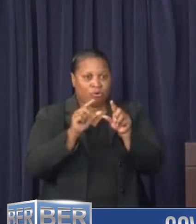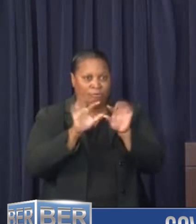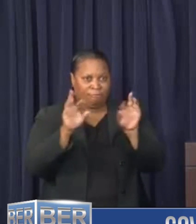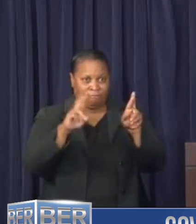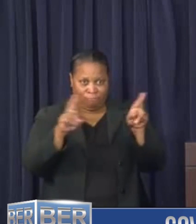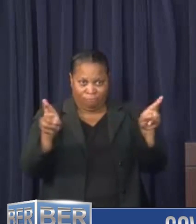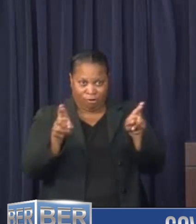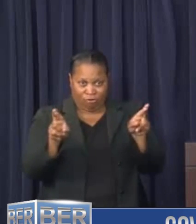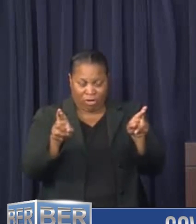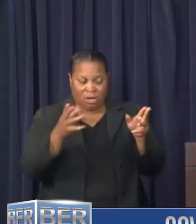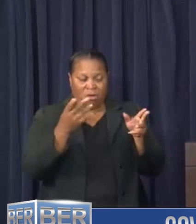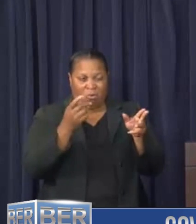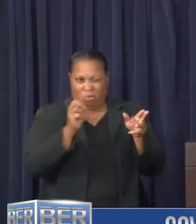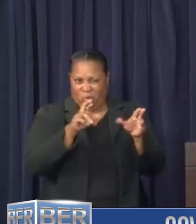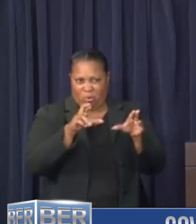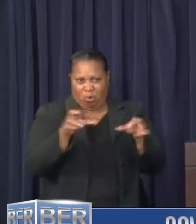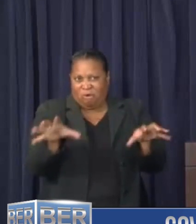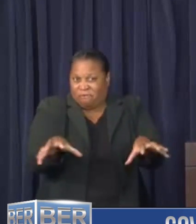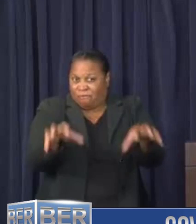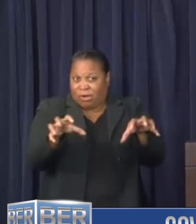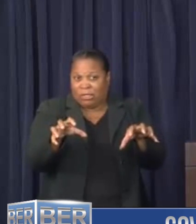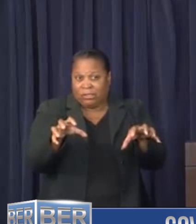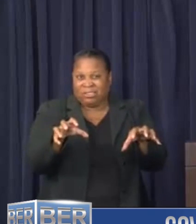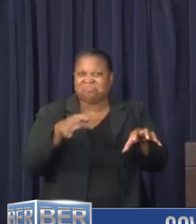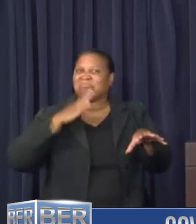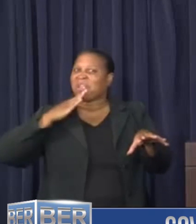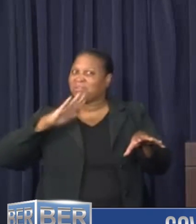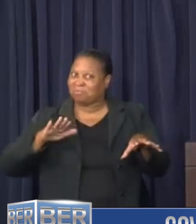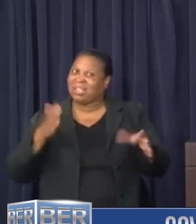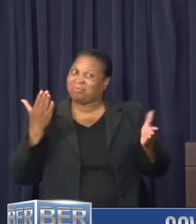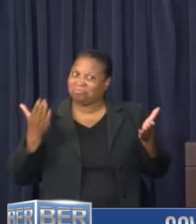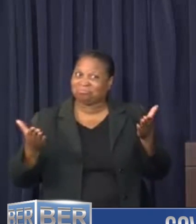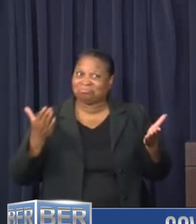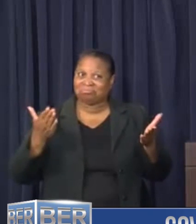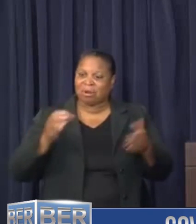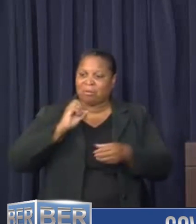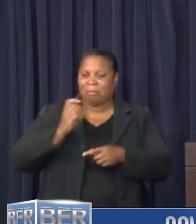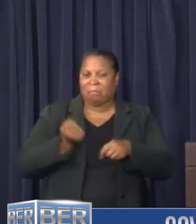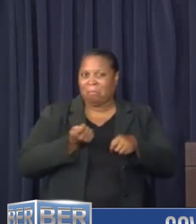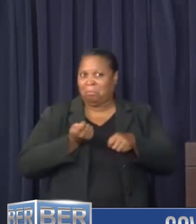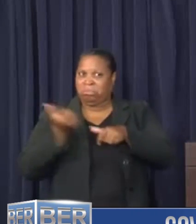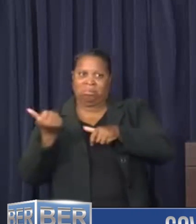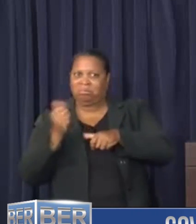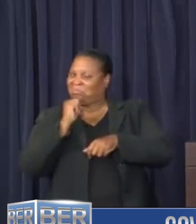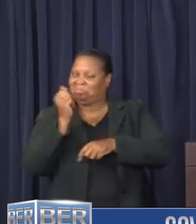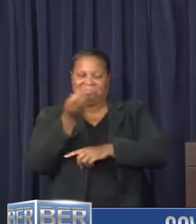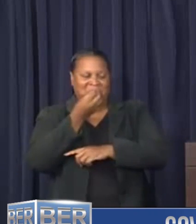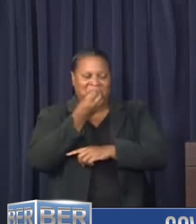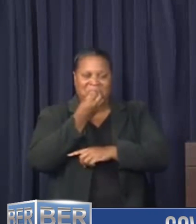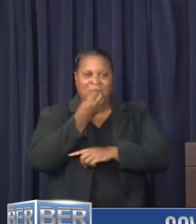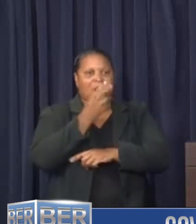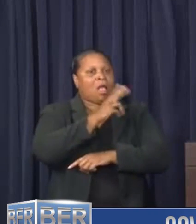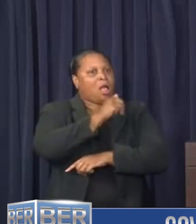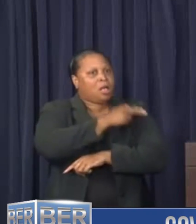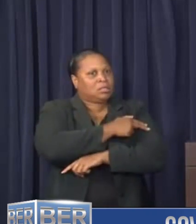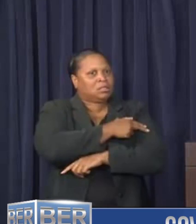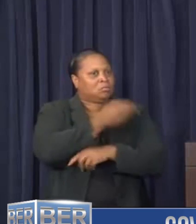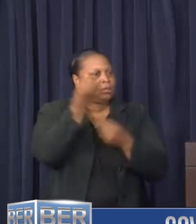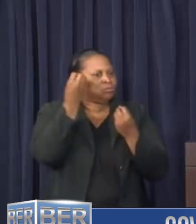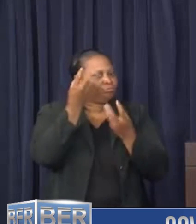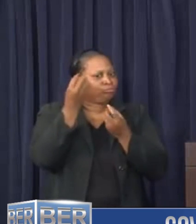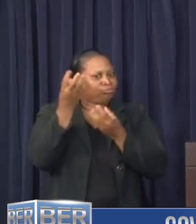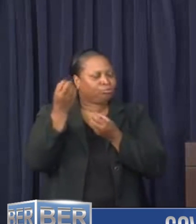probably going bad. Please discard it. Do not eat it. The hospital has reported numerous